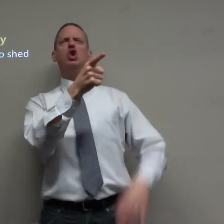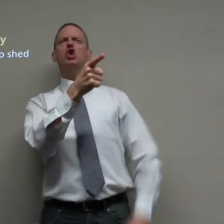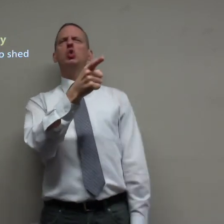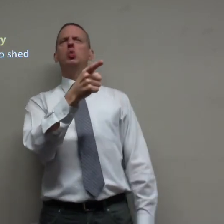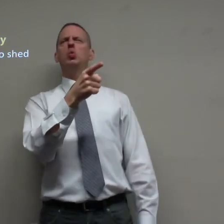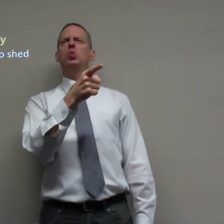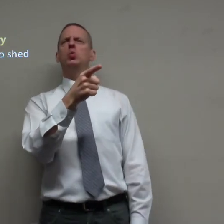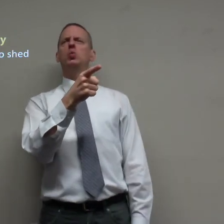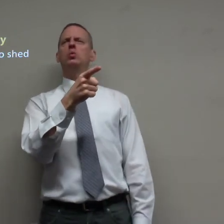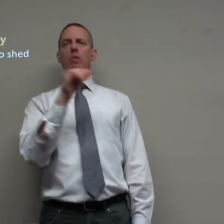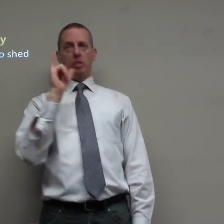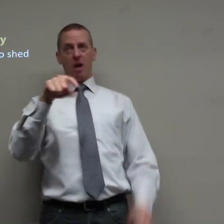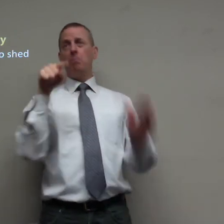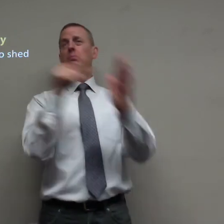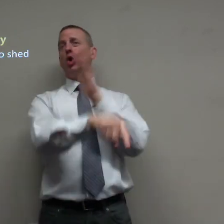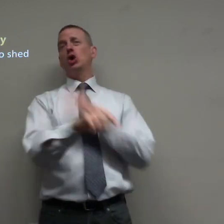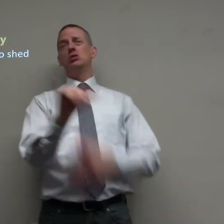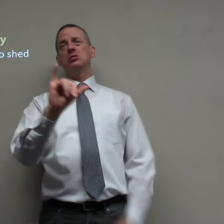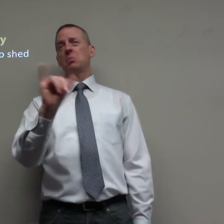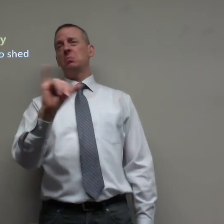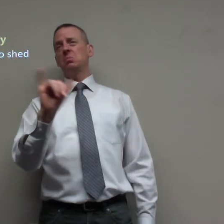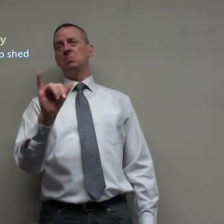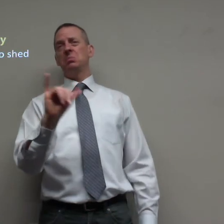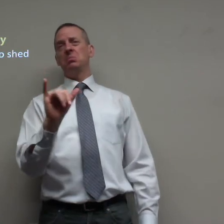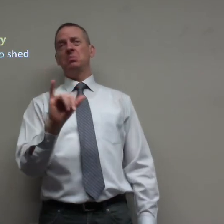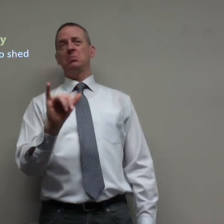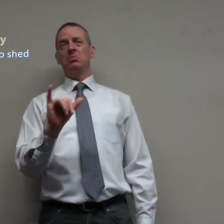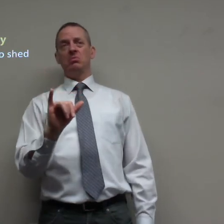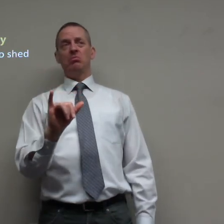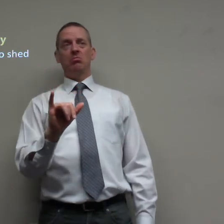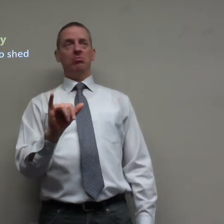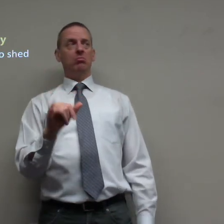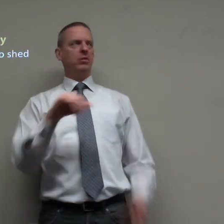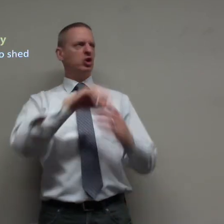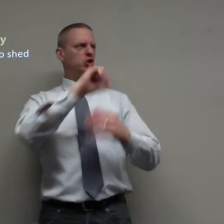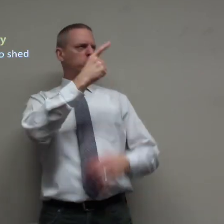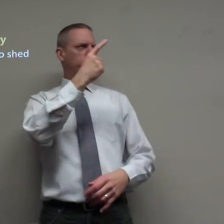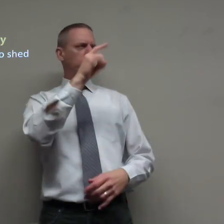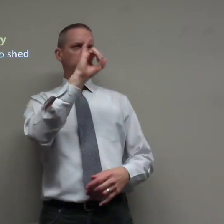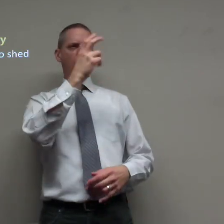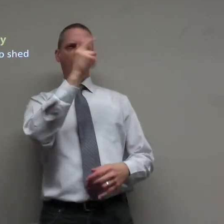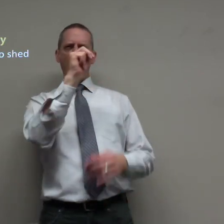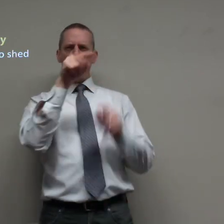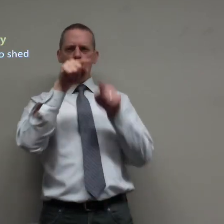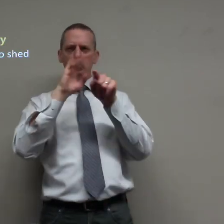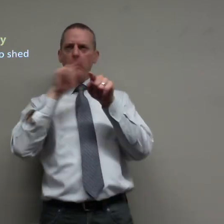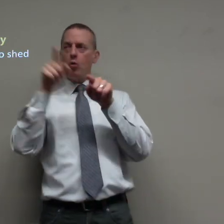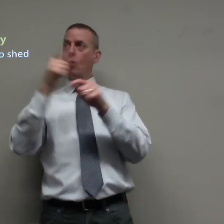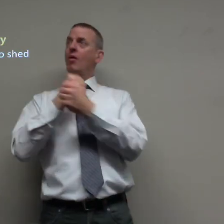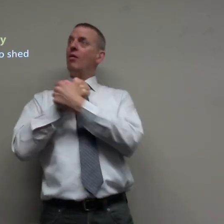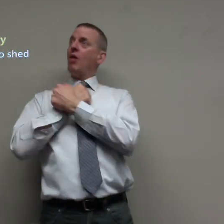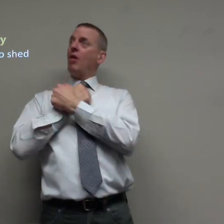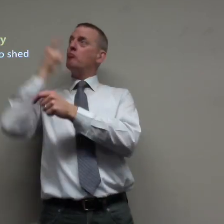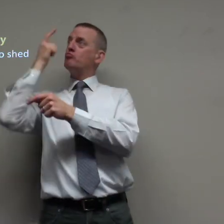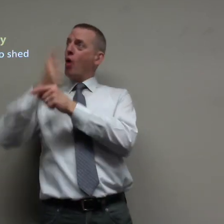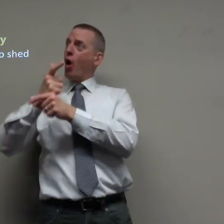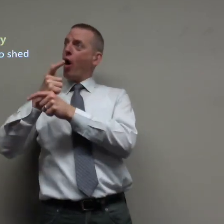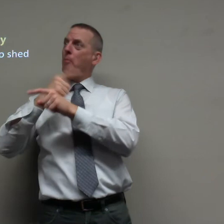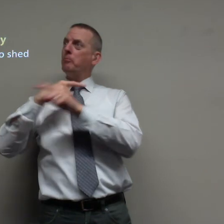I hate you so much it's same thing he's killing someone he's always good you must